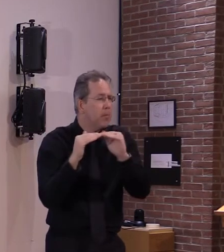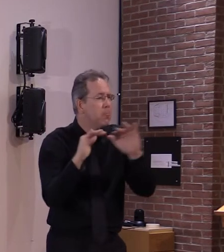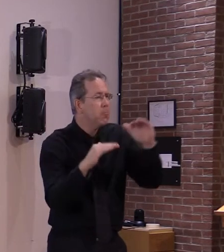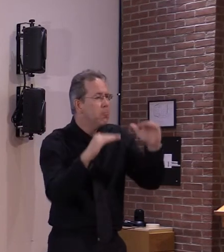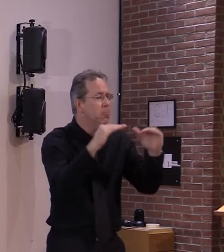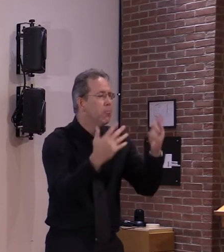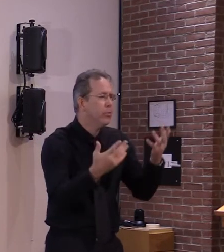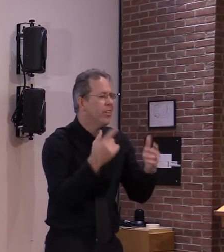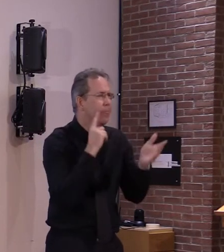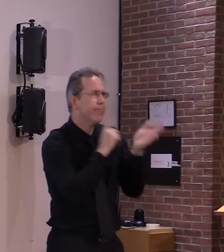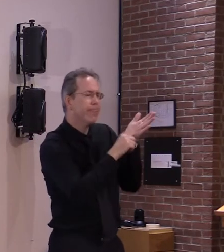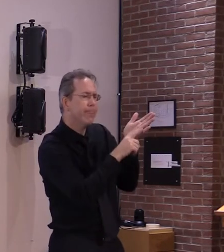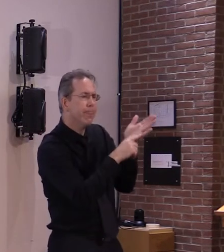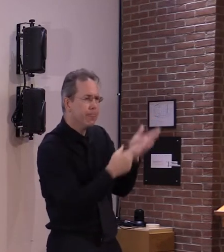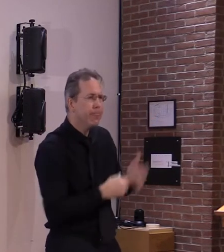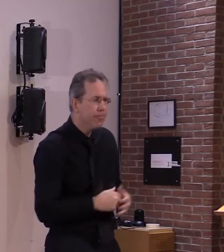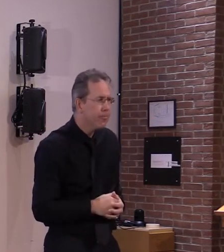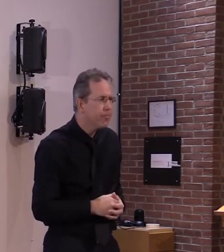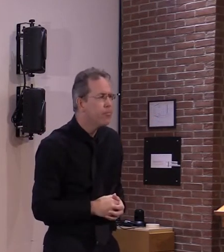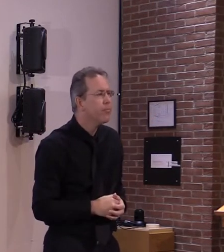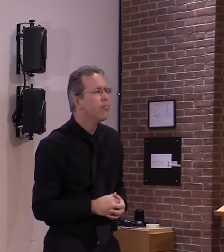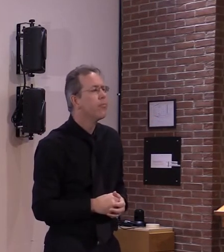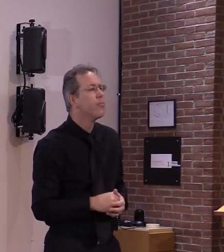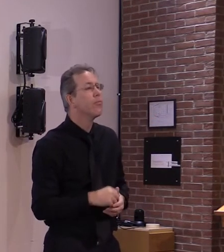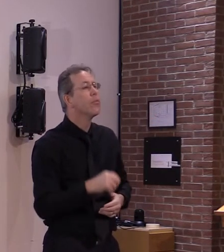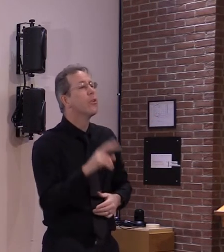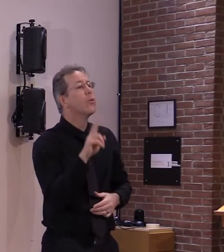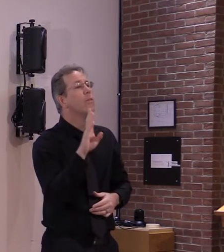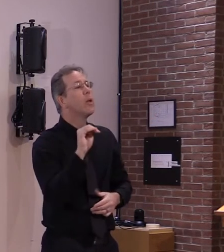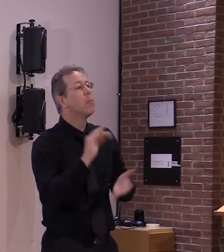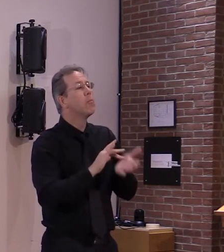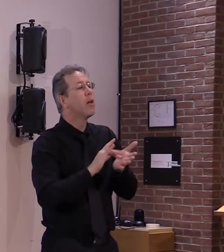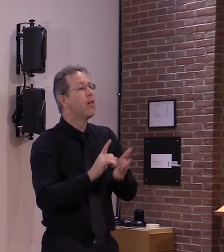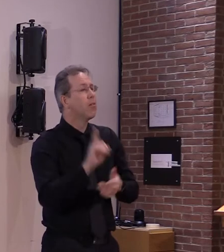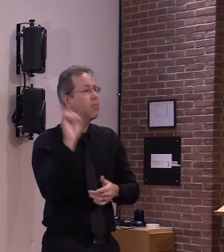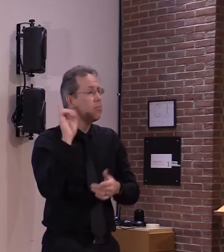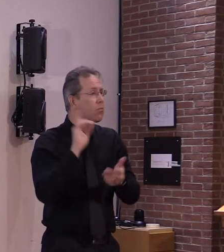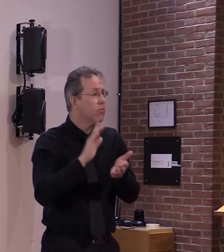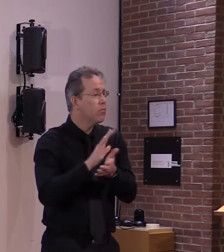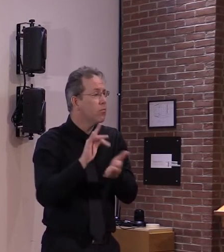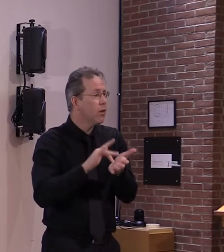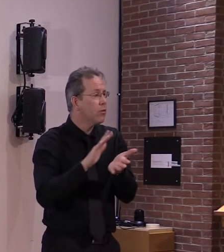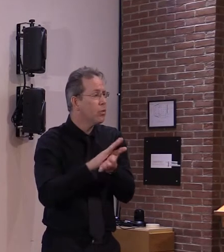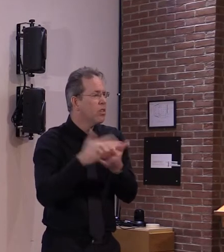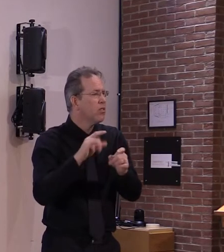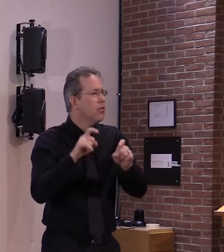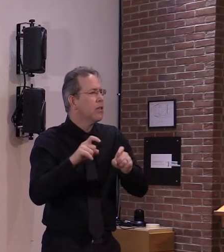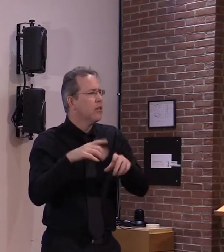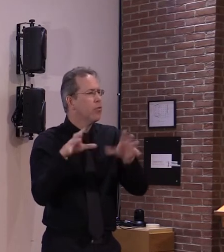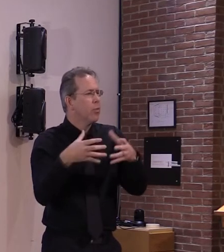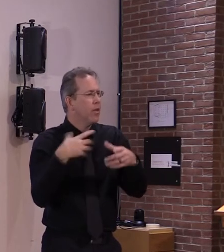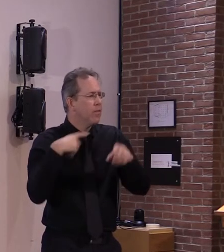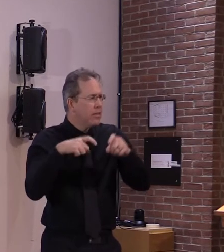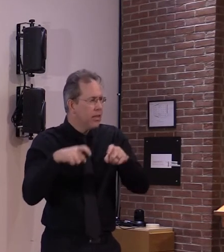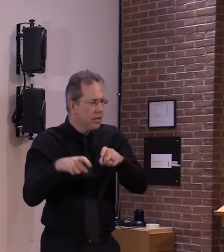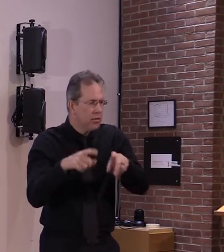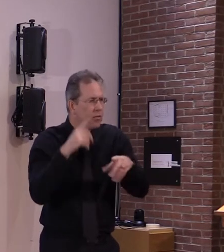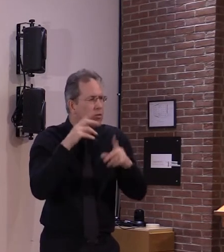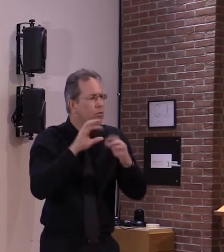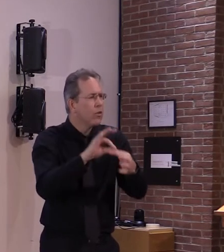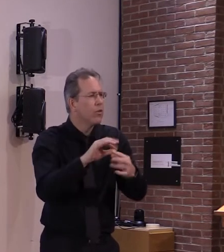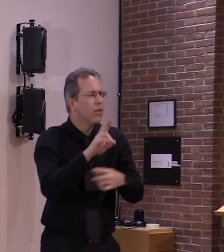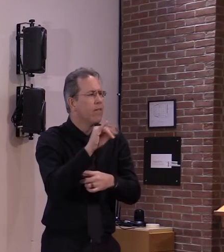with regard to astrazeneca is obviously looking to enroll an older